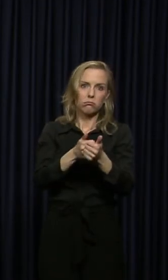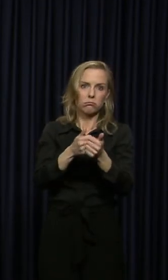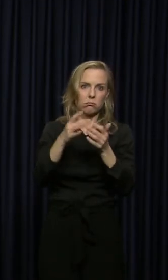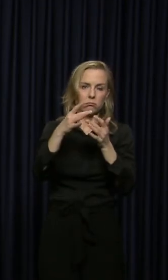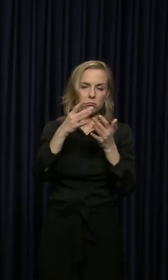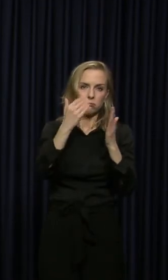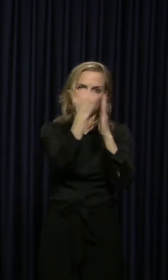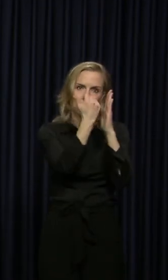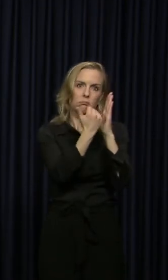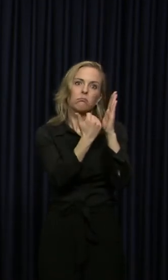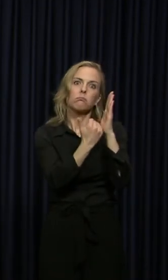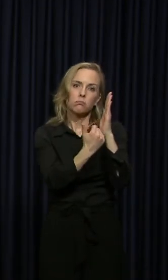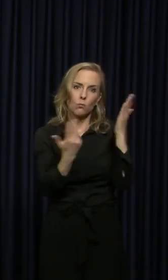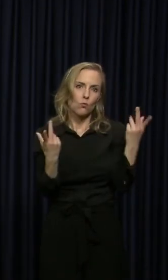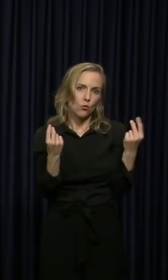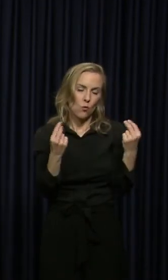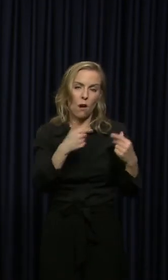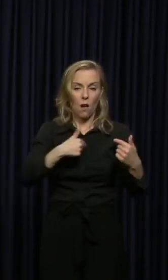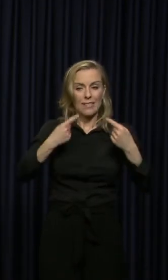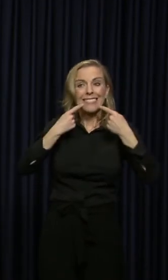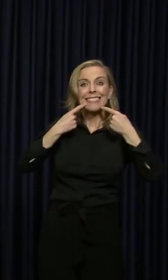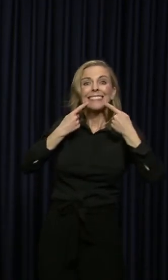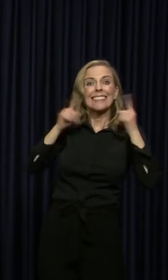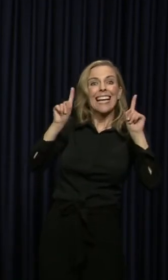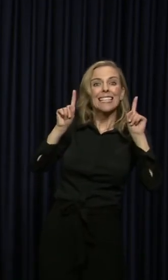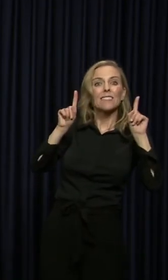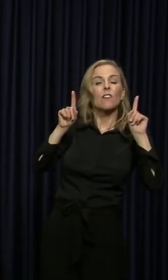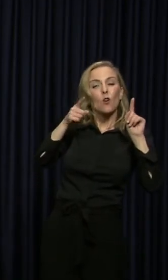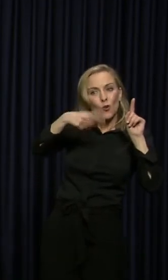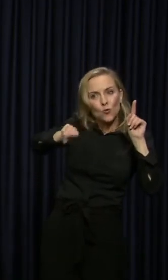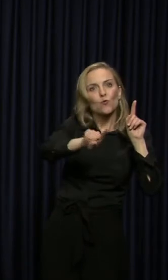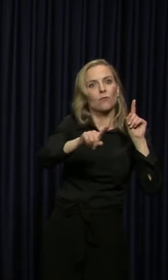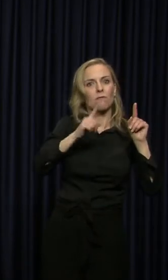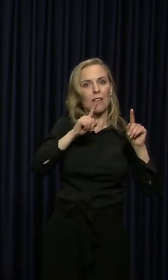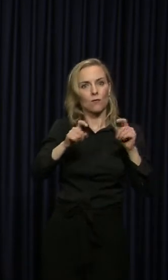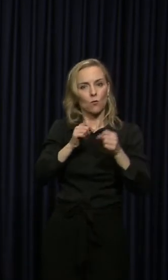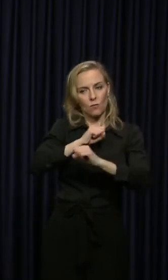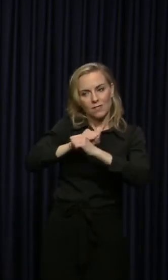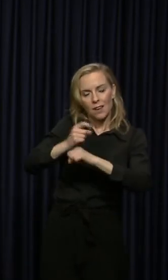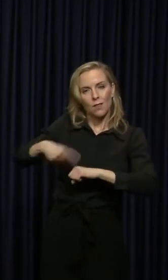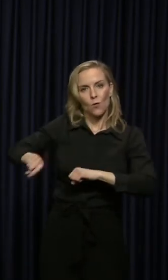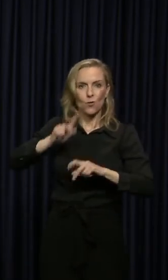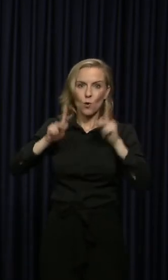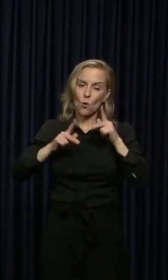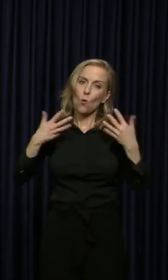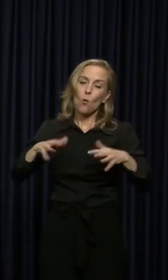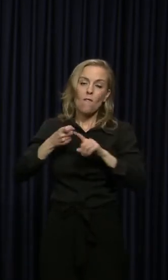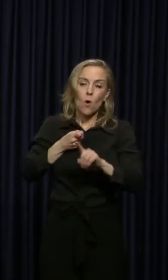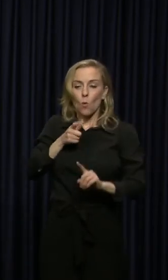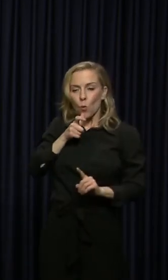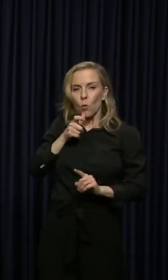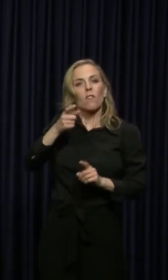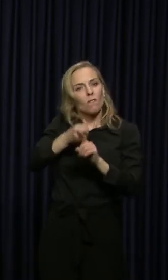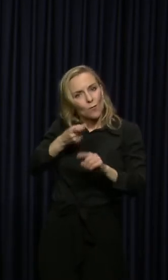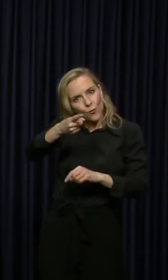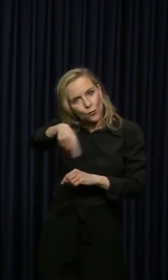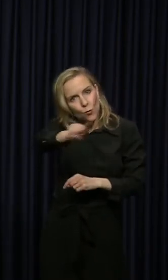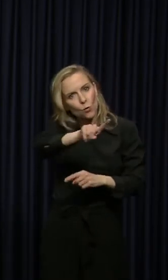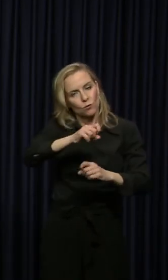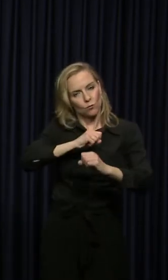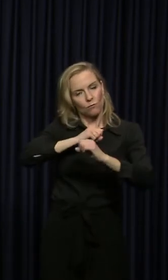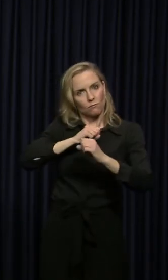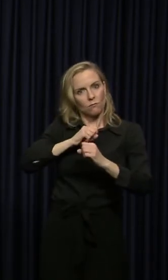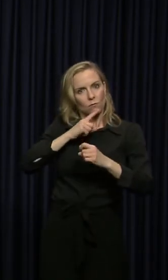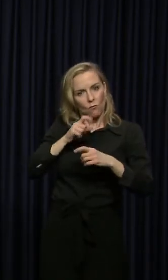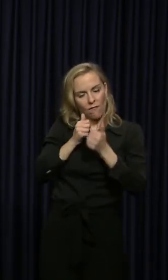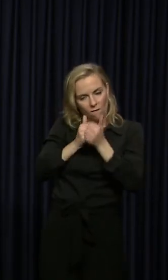Uh, our success in fighting this virus, the amount of people we will be able to protect ultimately comes down to you. And I cannot,